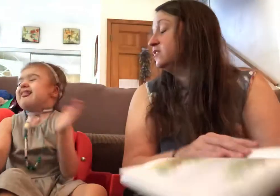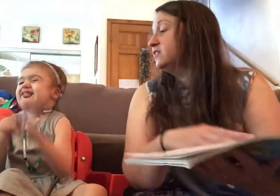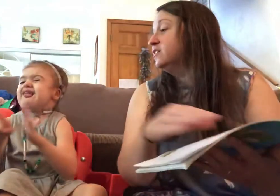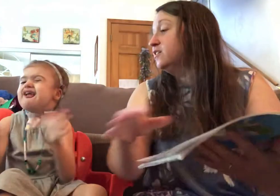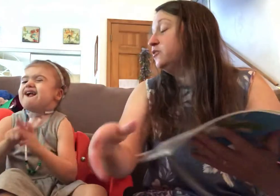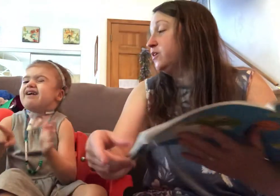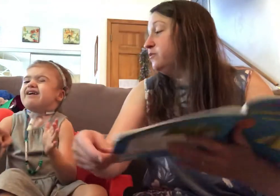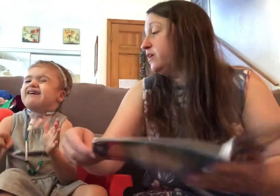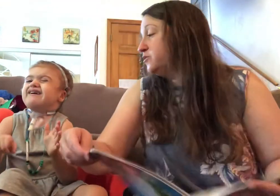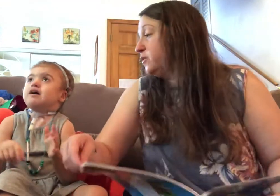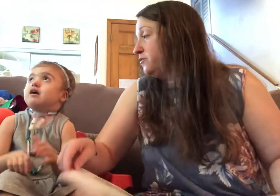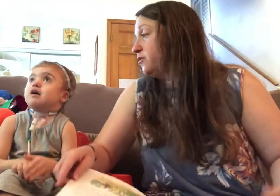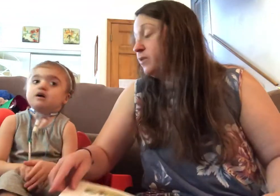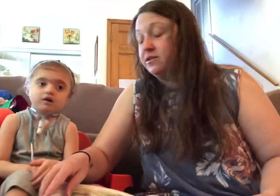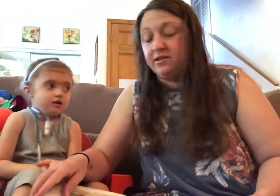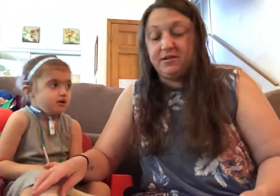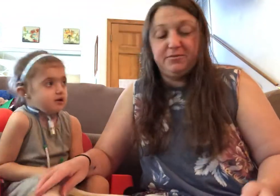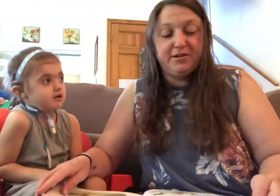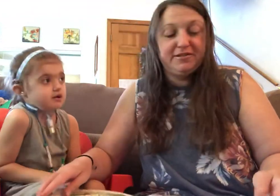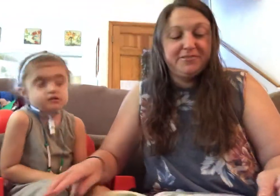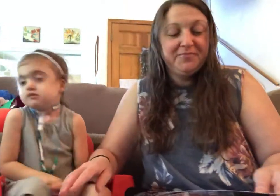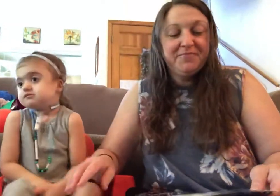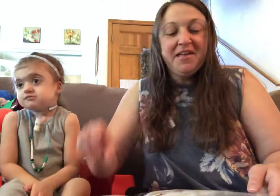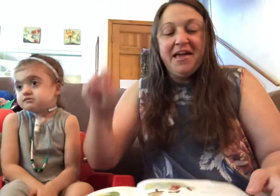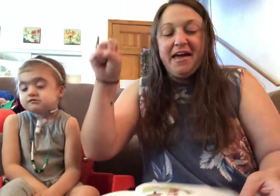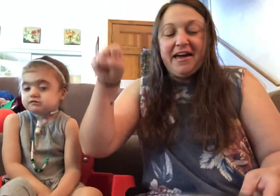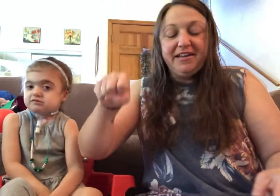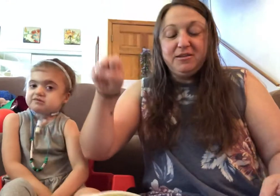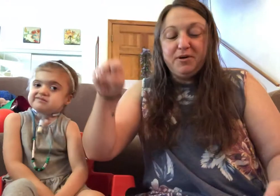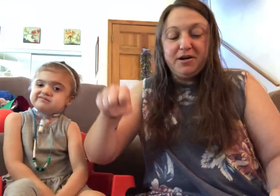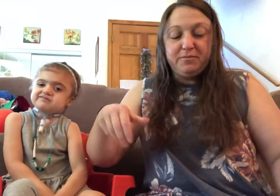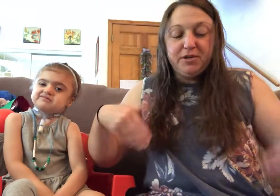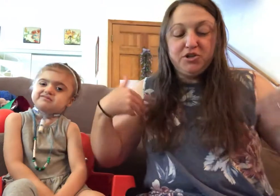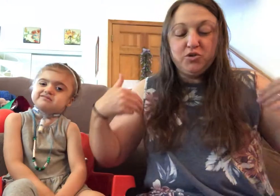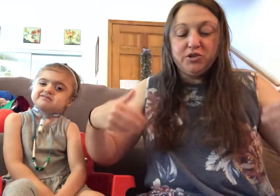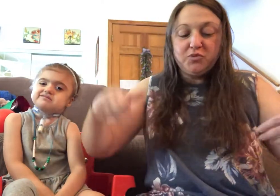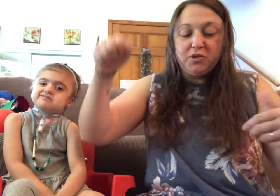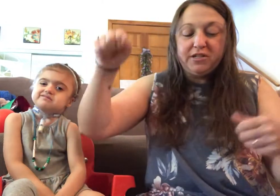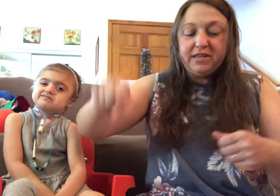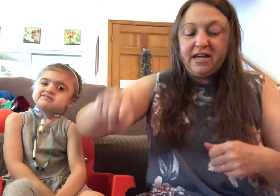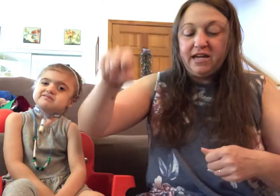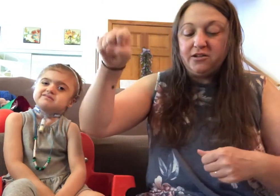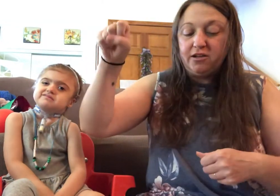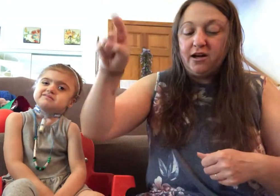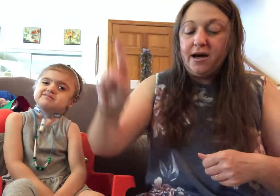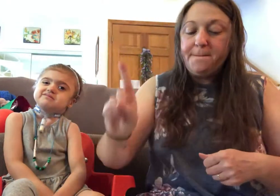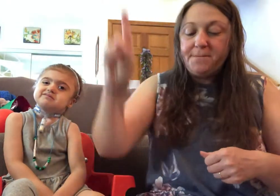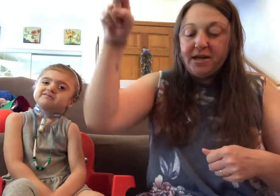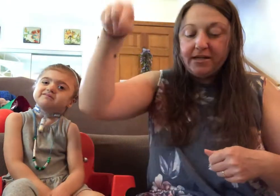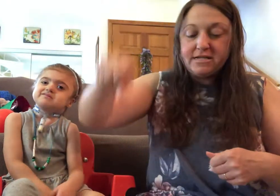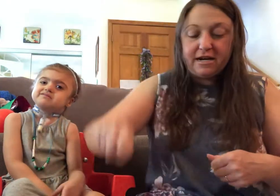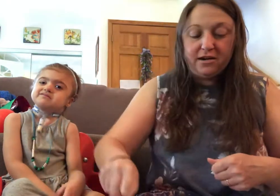Oh, he would have to wait for the bell to get up. At the pump, George worked the handle up and down.